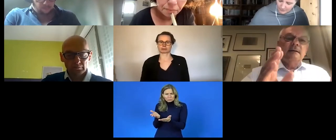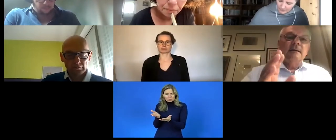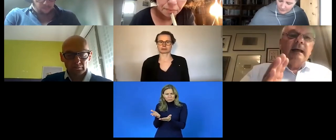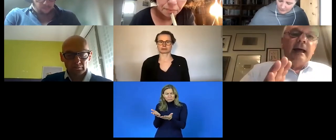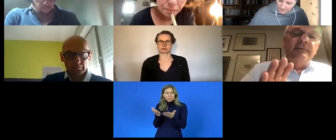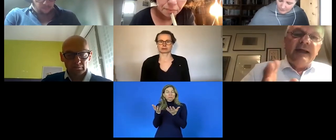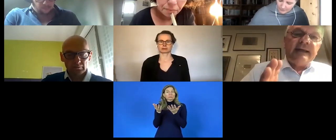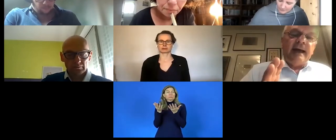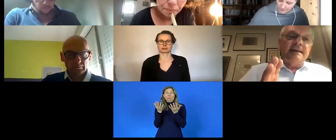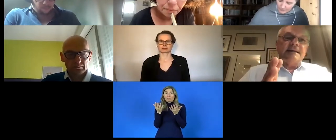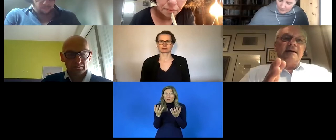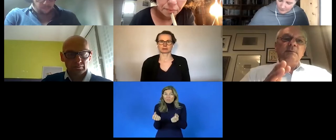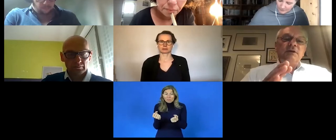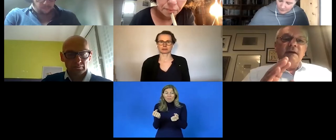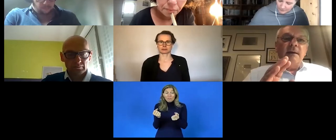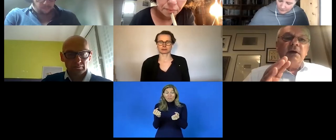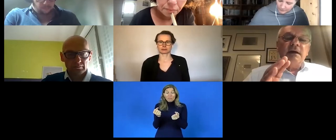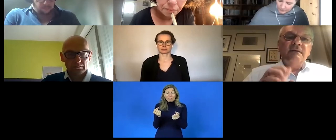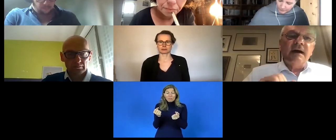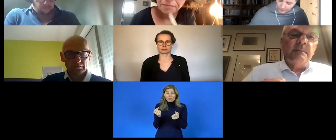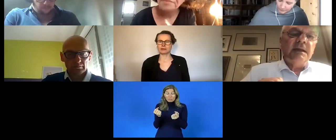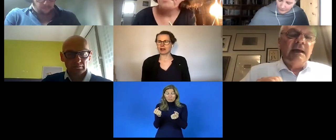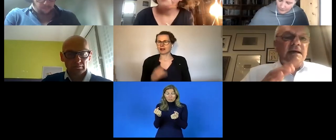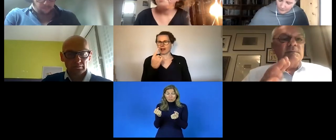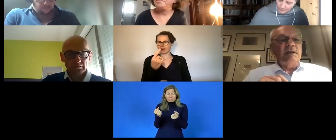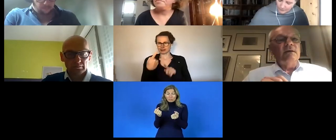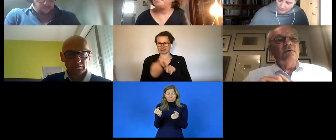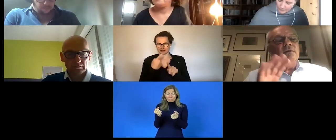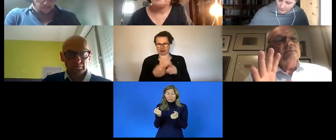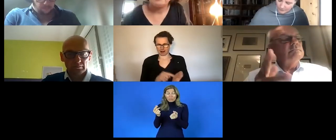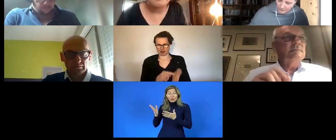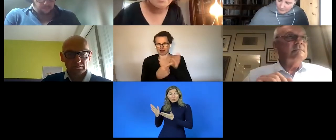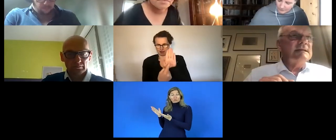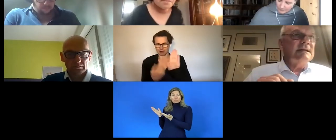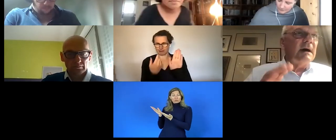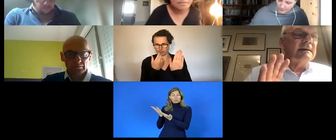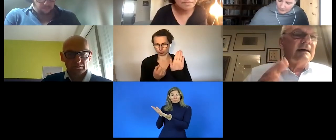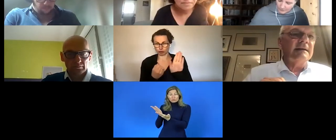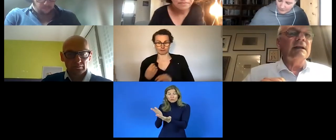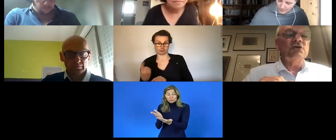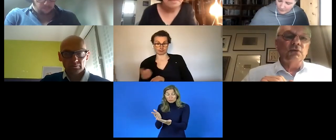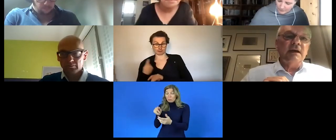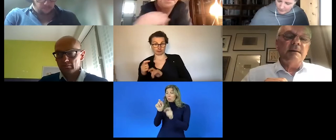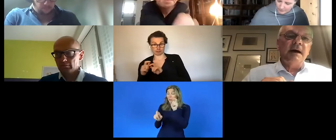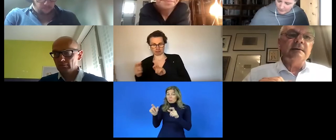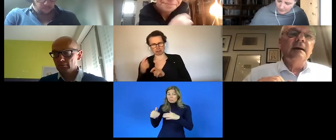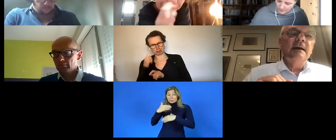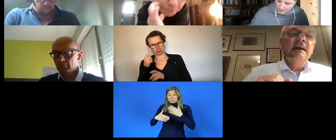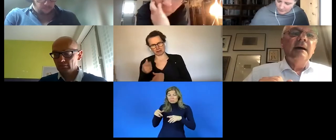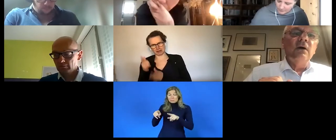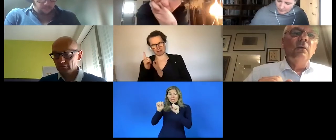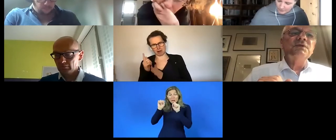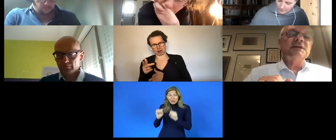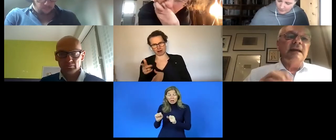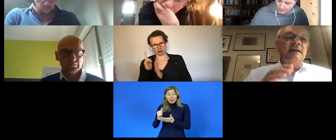at hand uh that people with disabilities can use to facilitate their